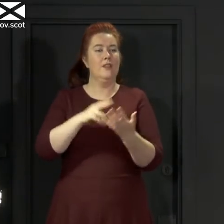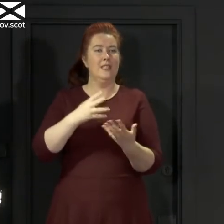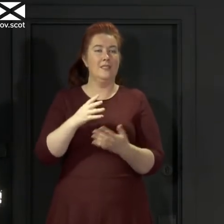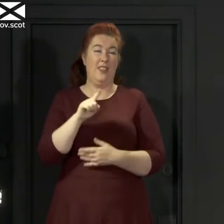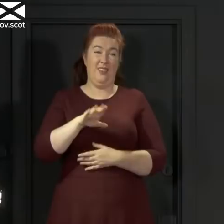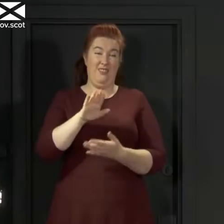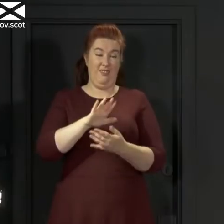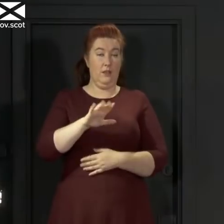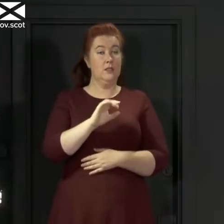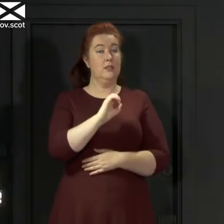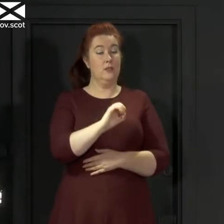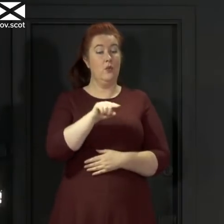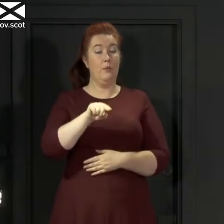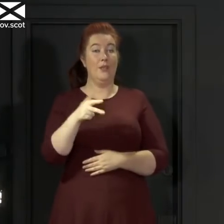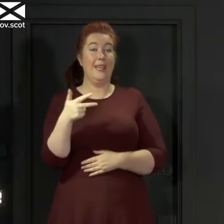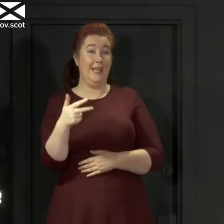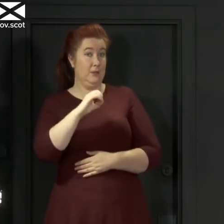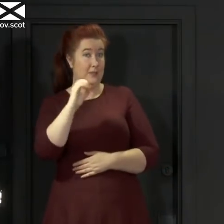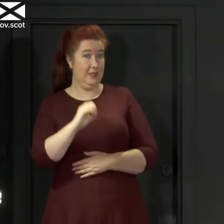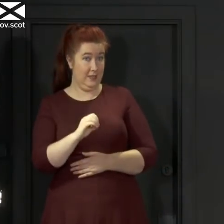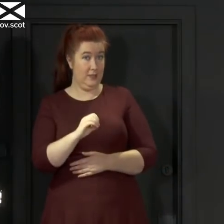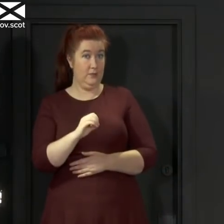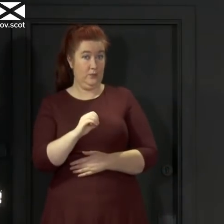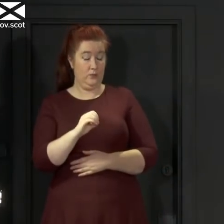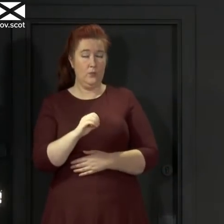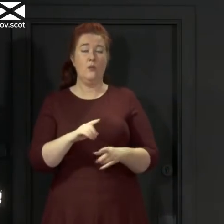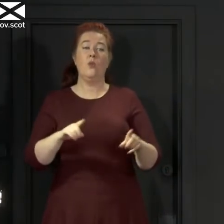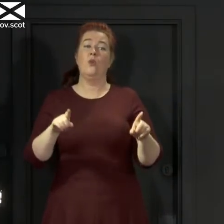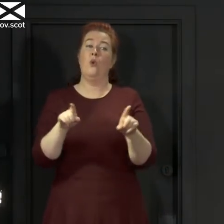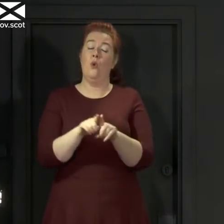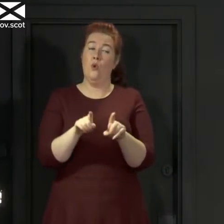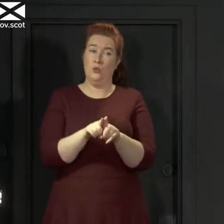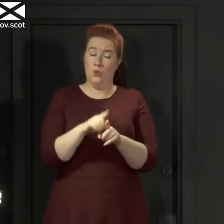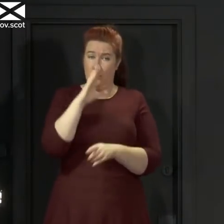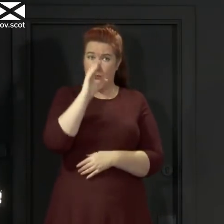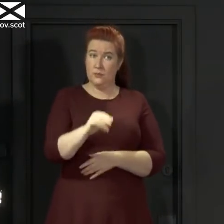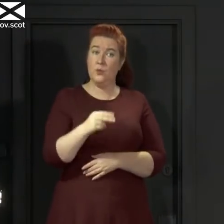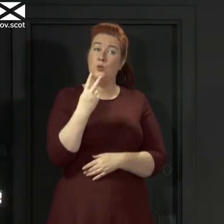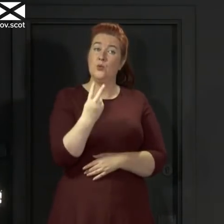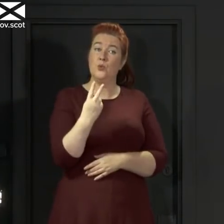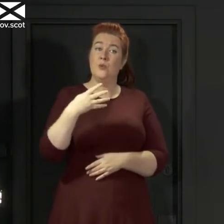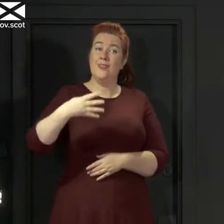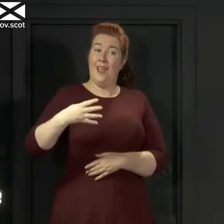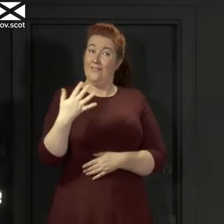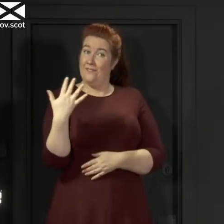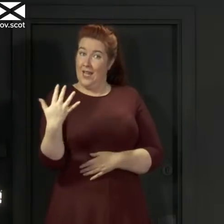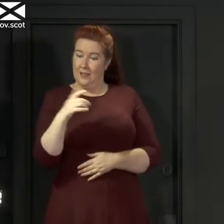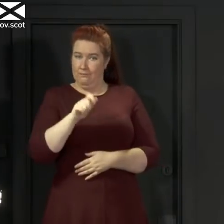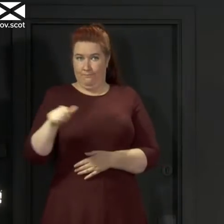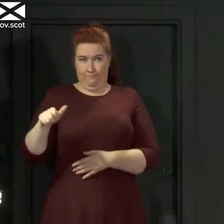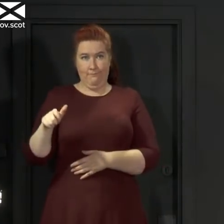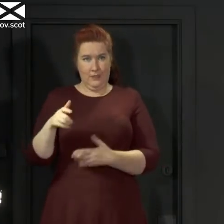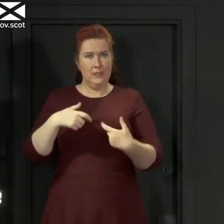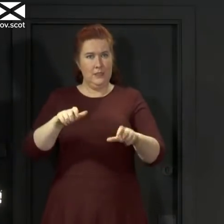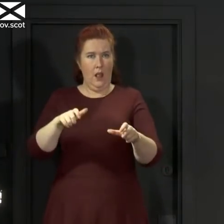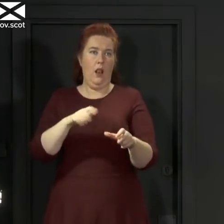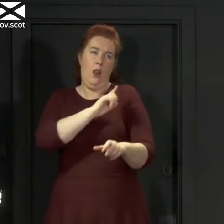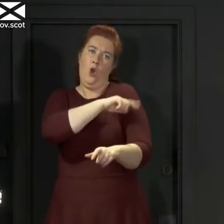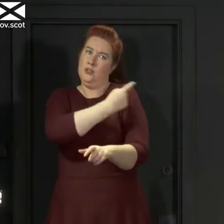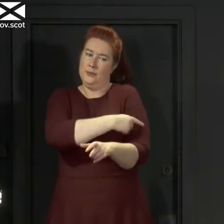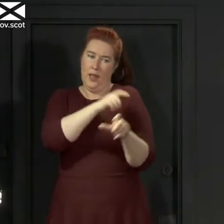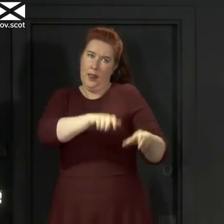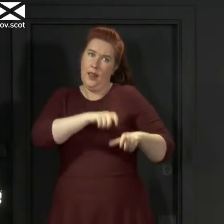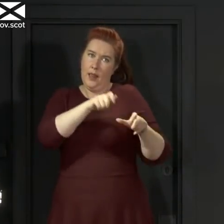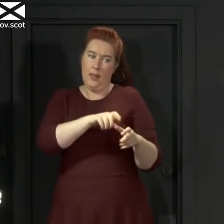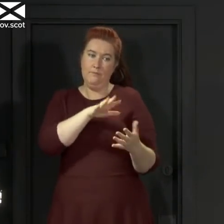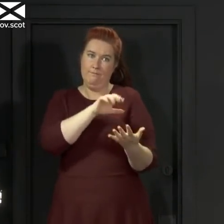.8%. Now, I can also report that 295 patients are currently in hospital with confirmed COVID,